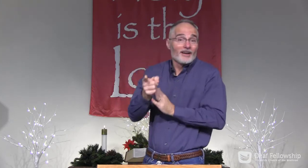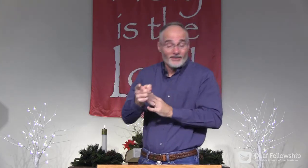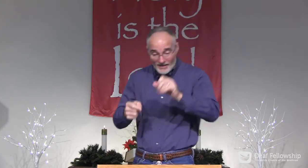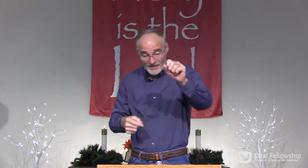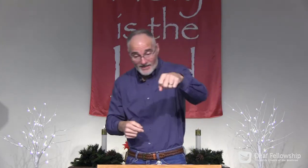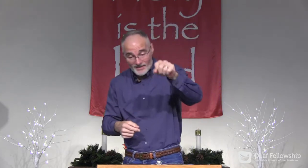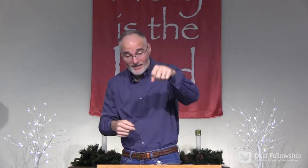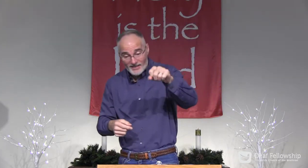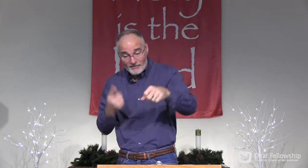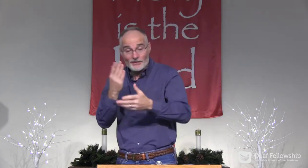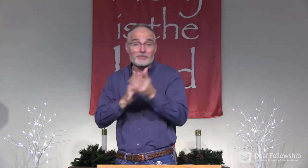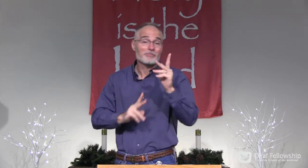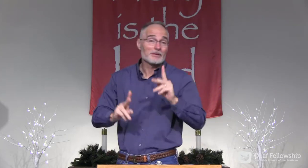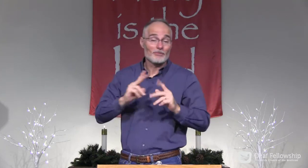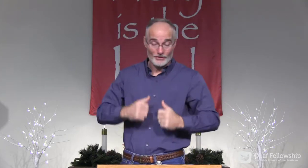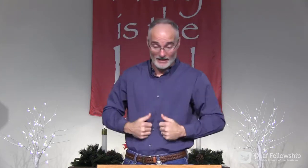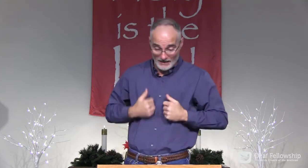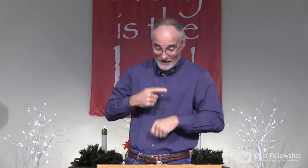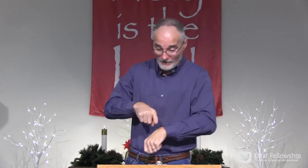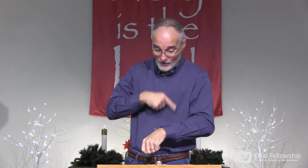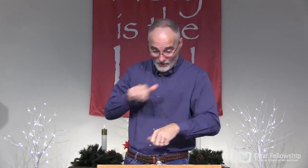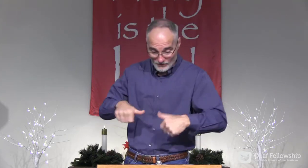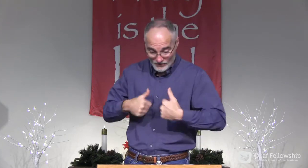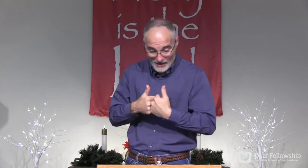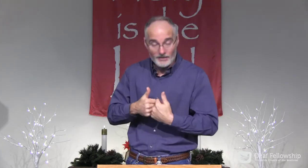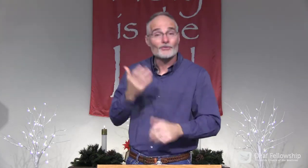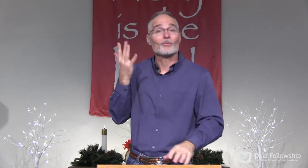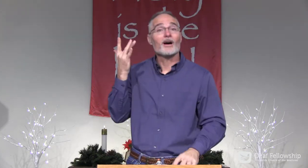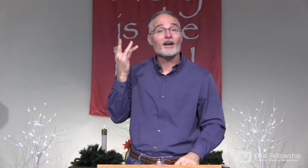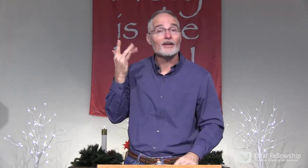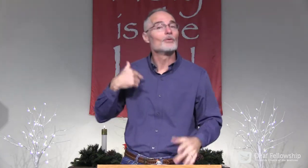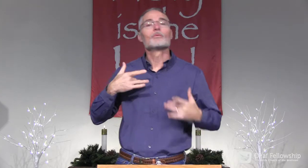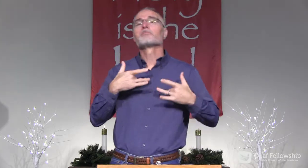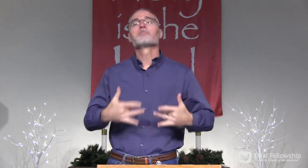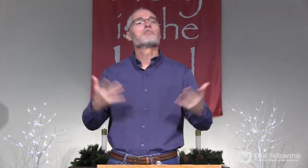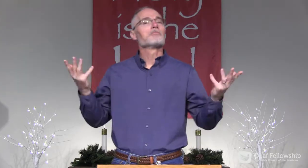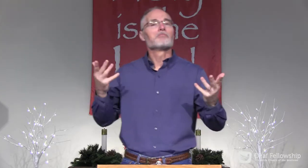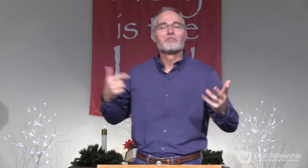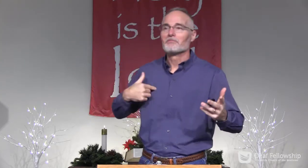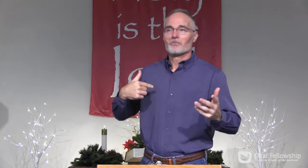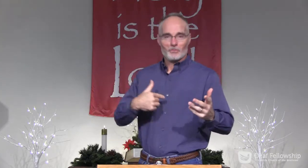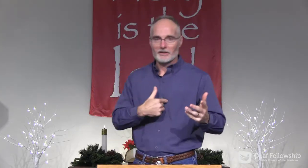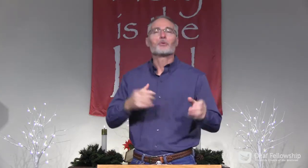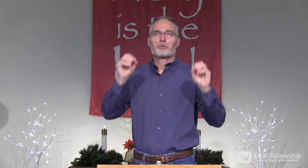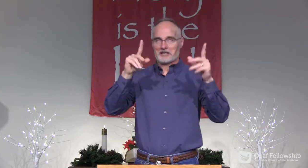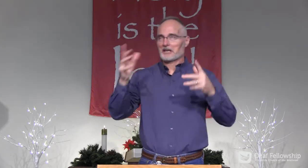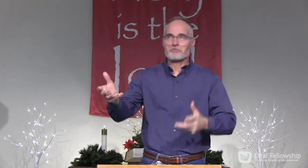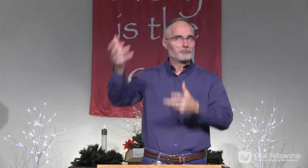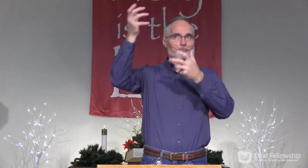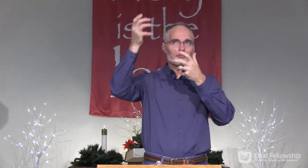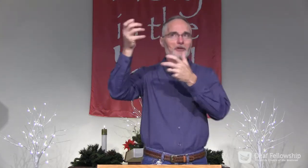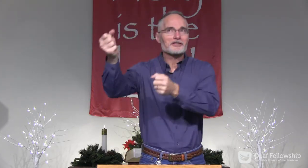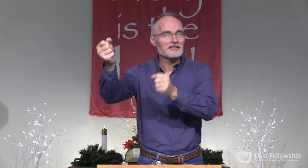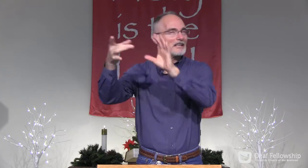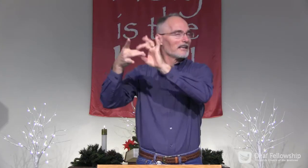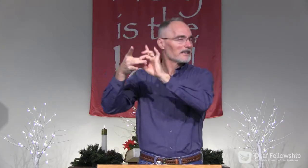And it may take a while. Yes, some people have lifelong challenges because,